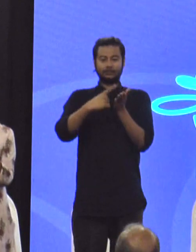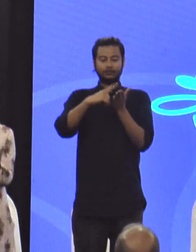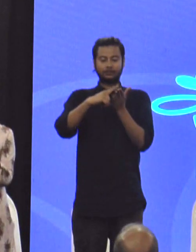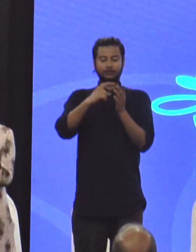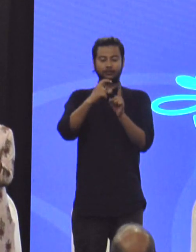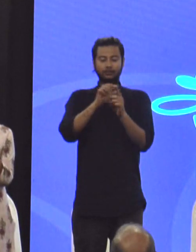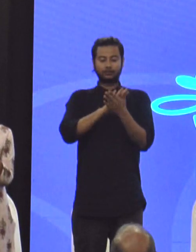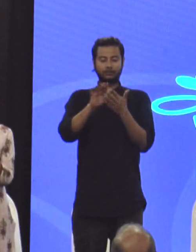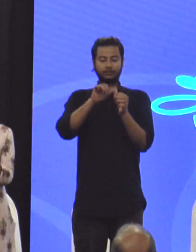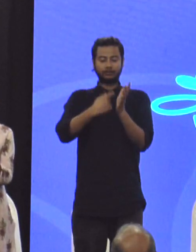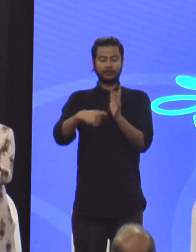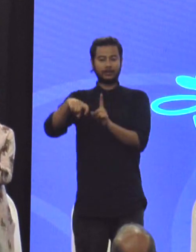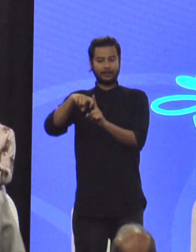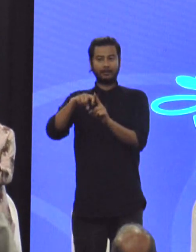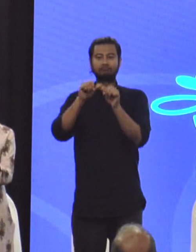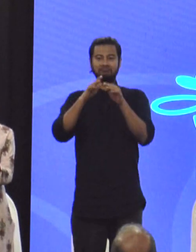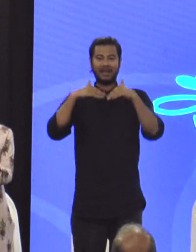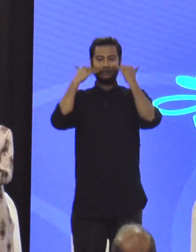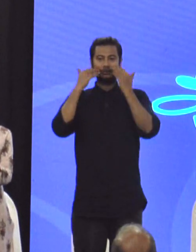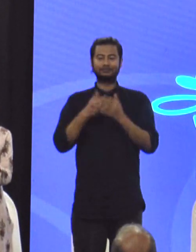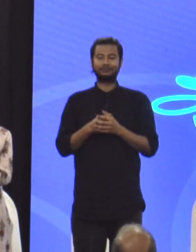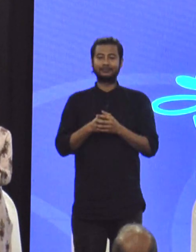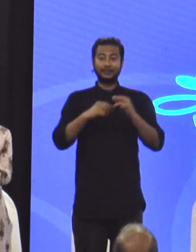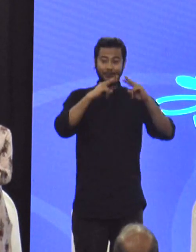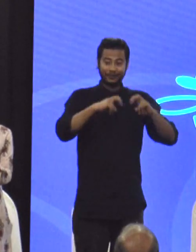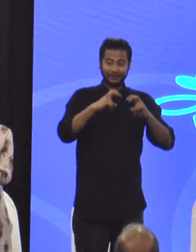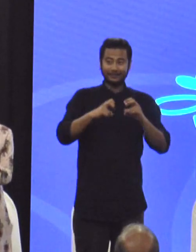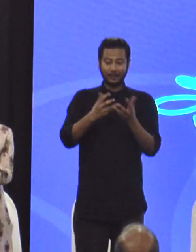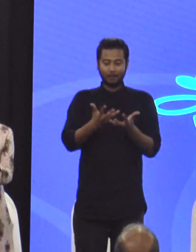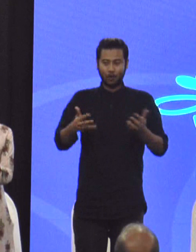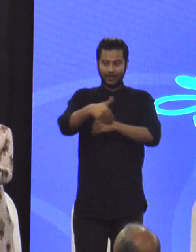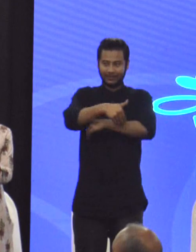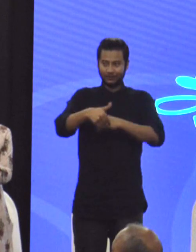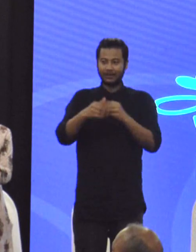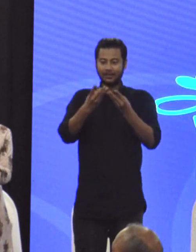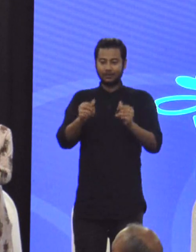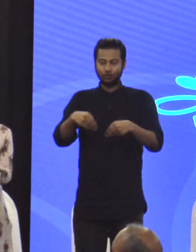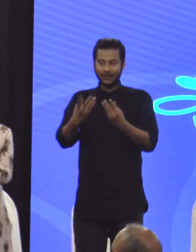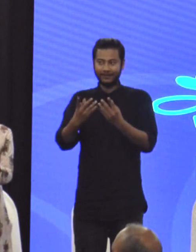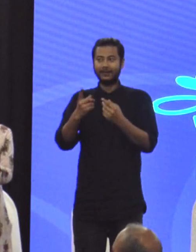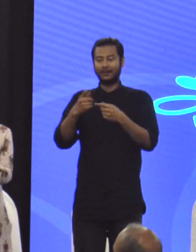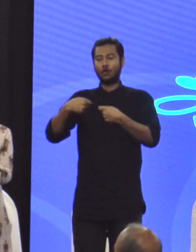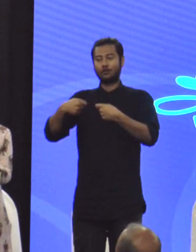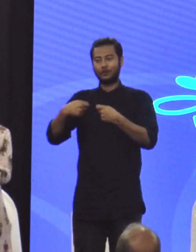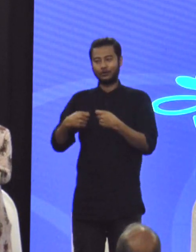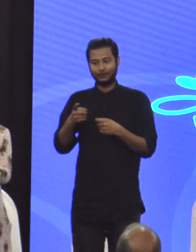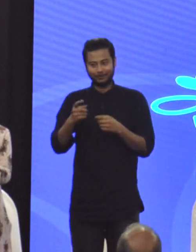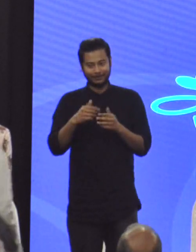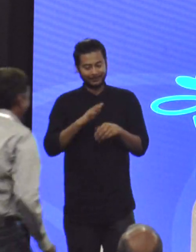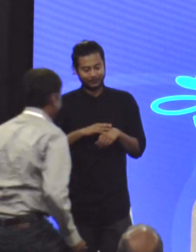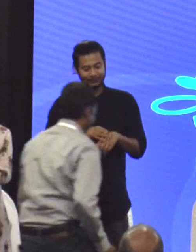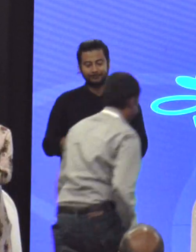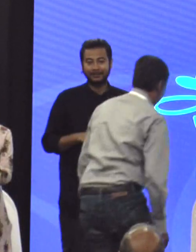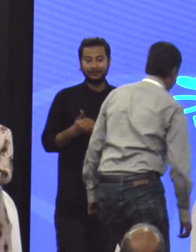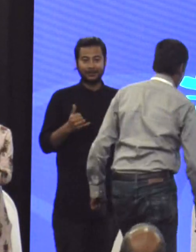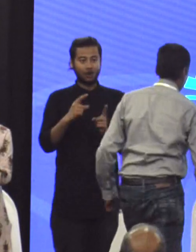has 25-plus years of experience across research, product engineering, solution delivery, and entrepreneurship. Currently, he is